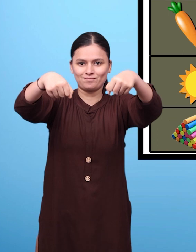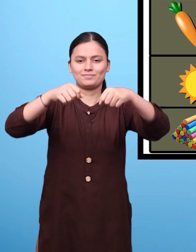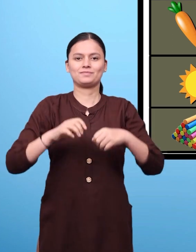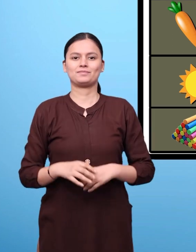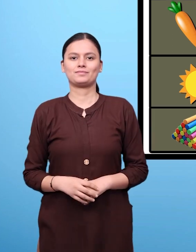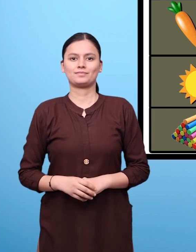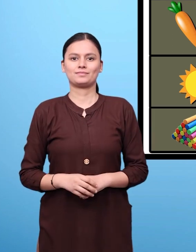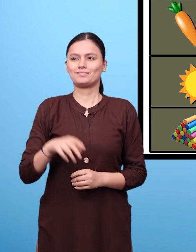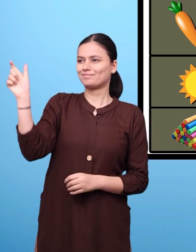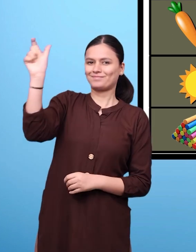a duster